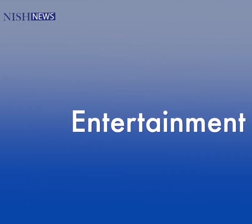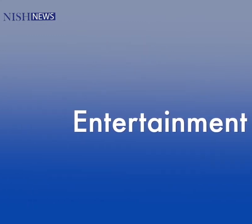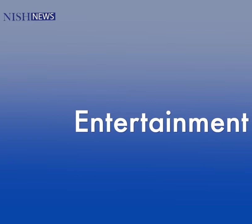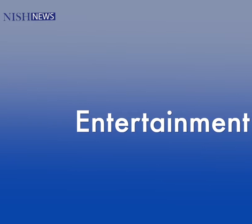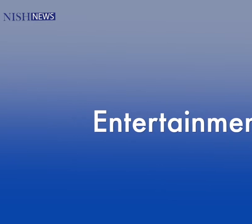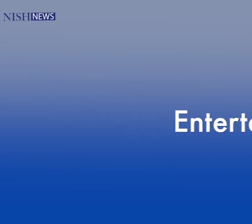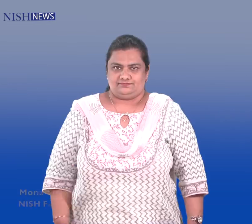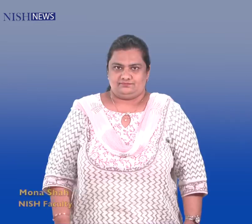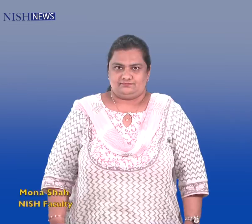Entertainment news.